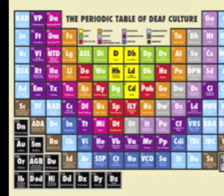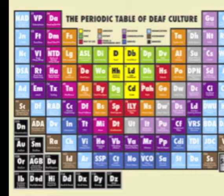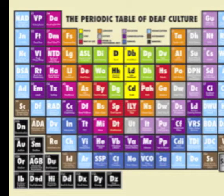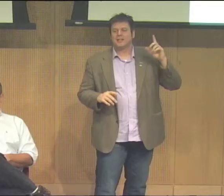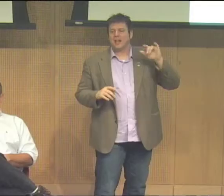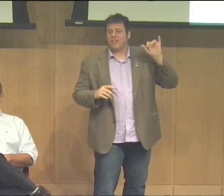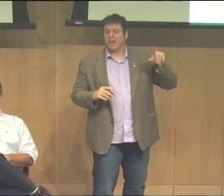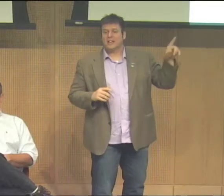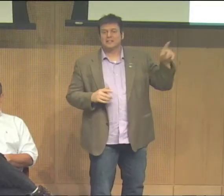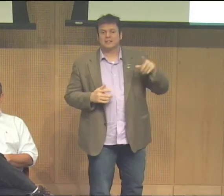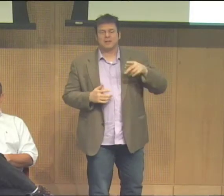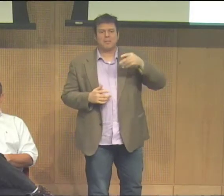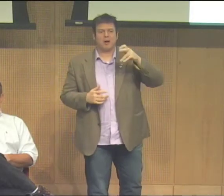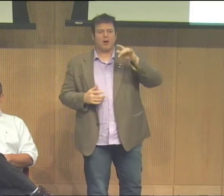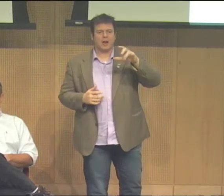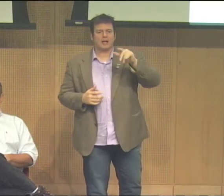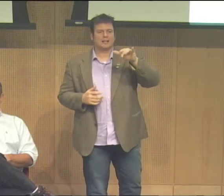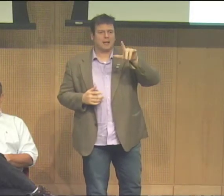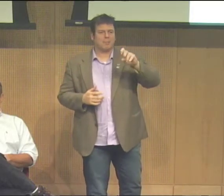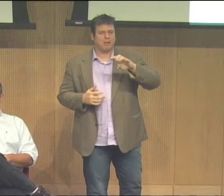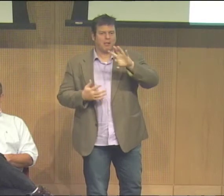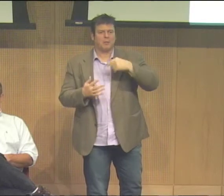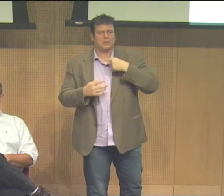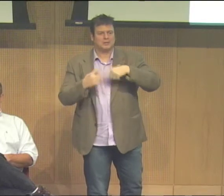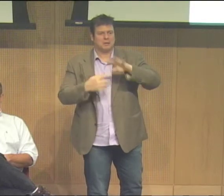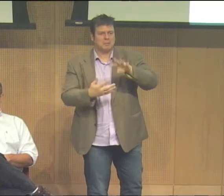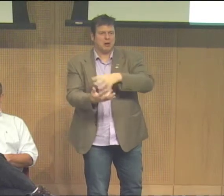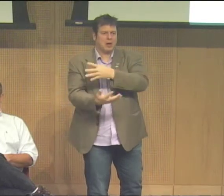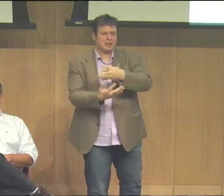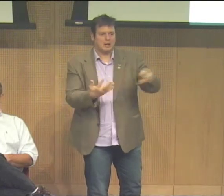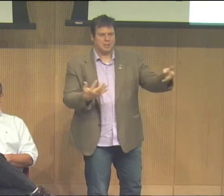Pick this one. This is a periodic table of deaf culture.